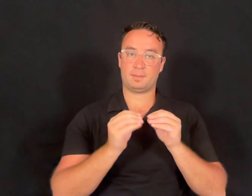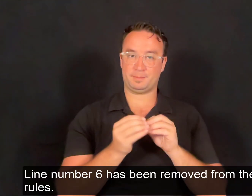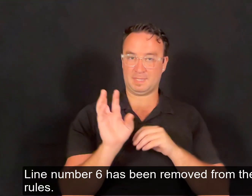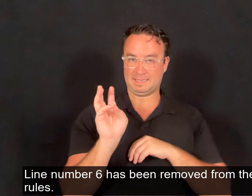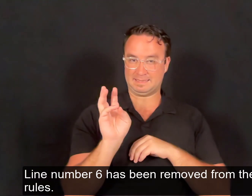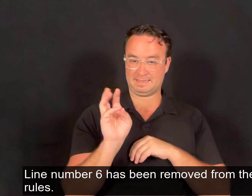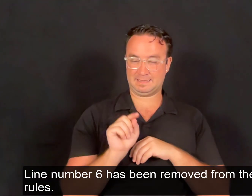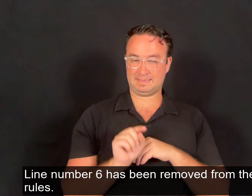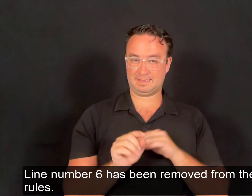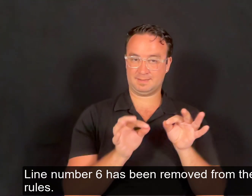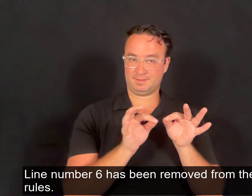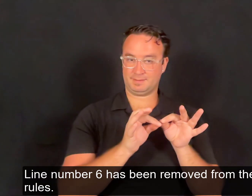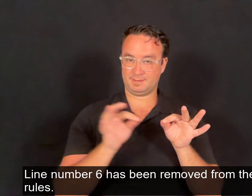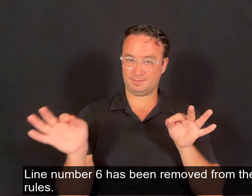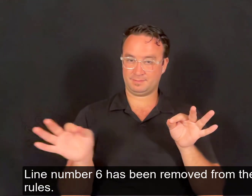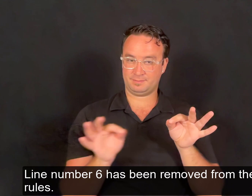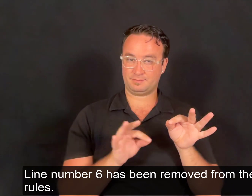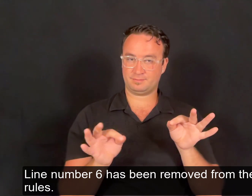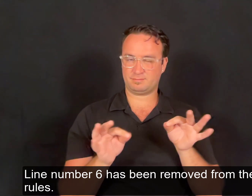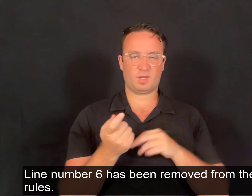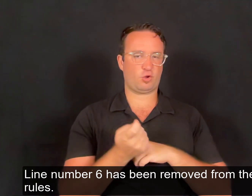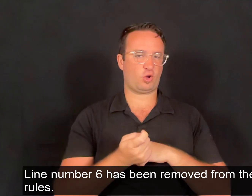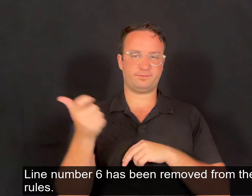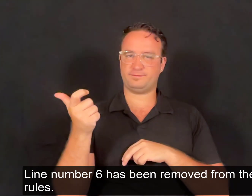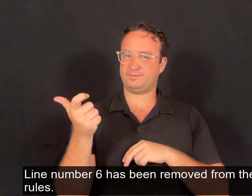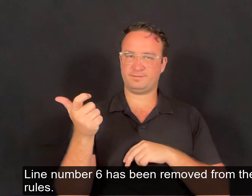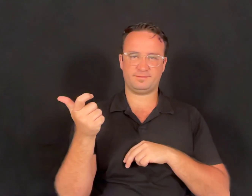Line 6 has been removed from the rules. 6 rules.